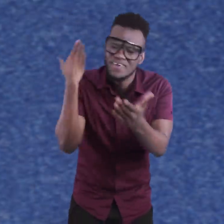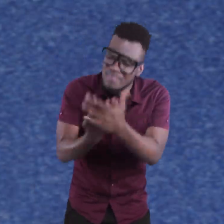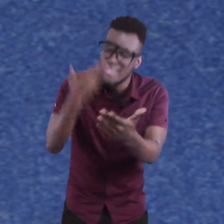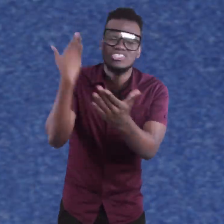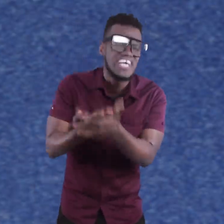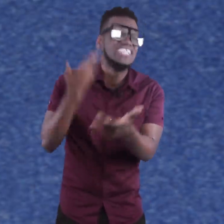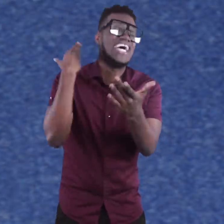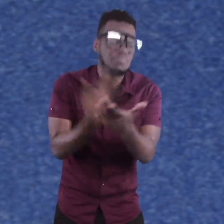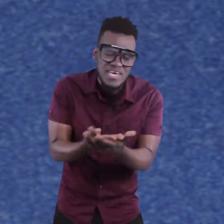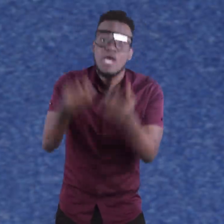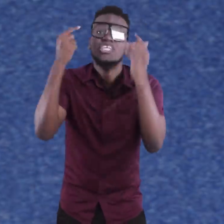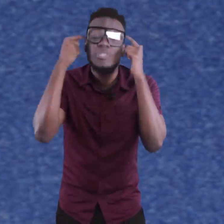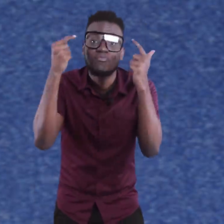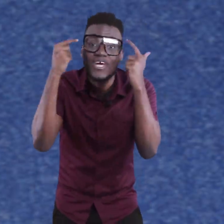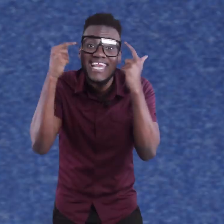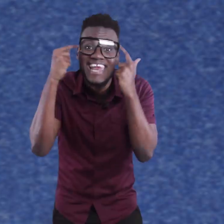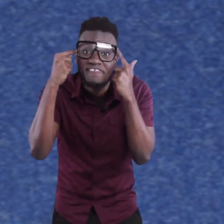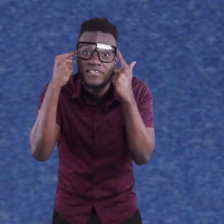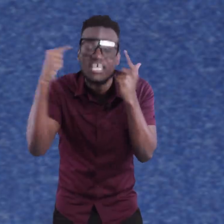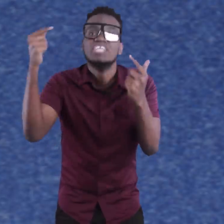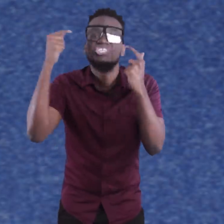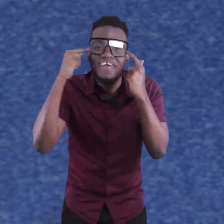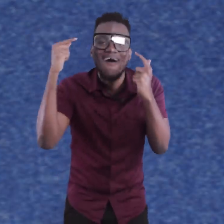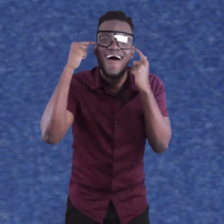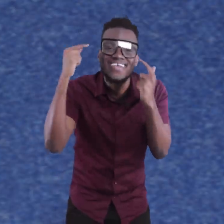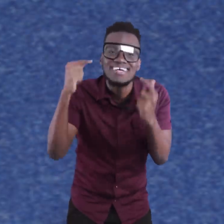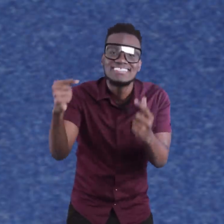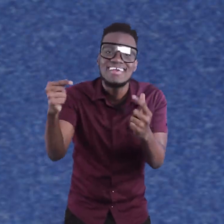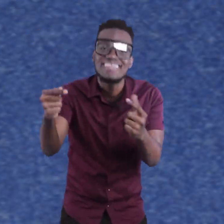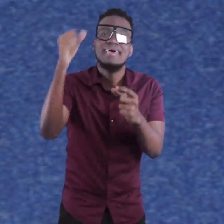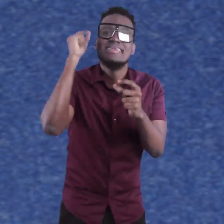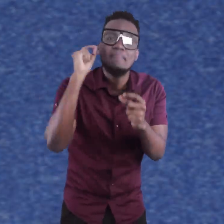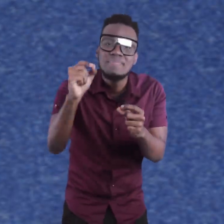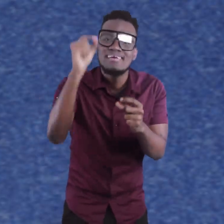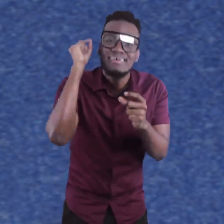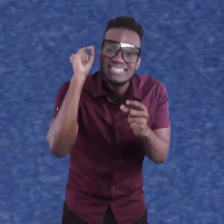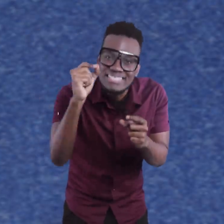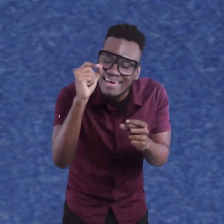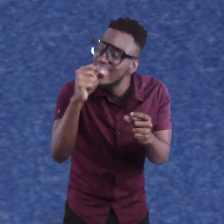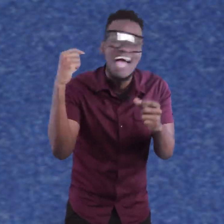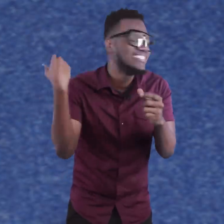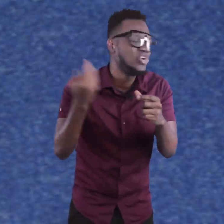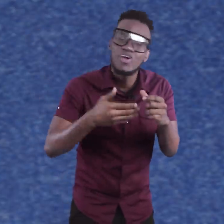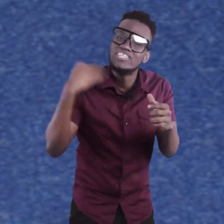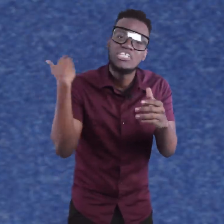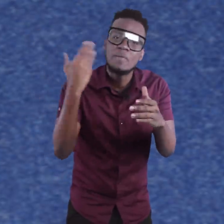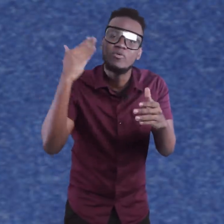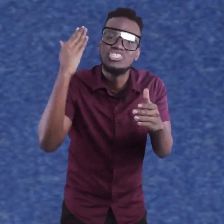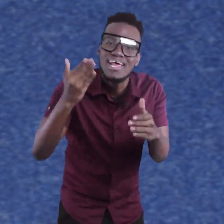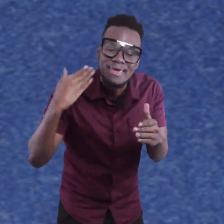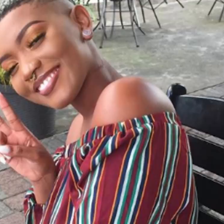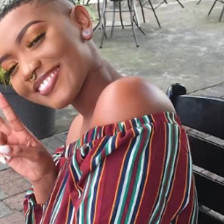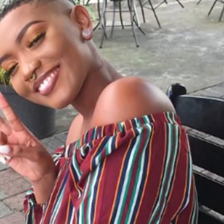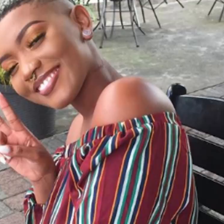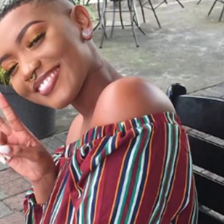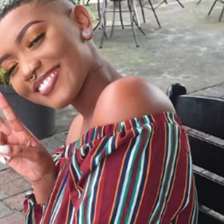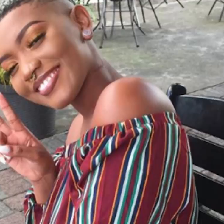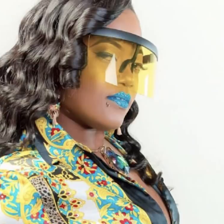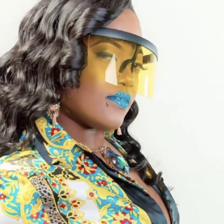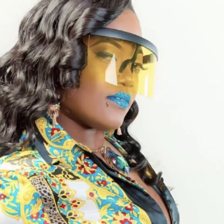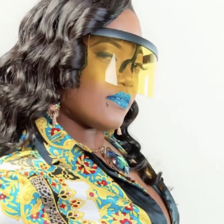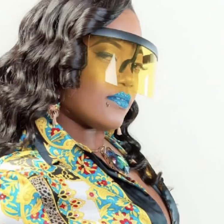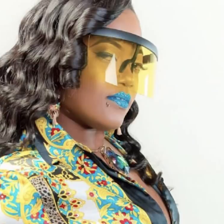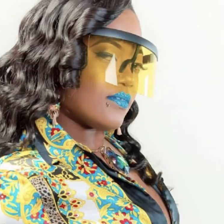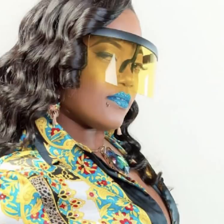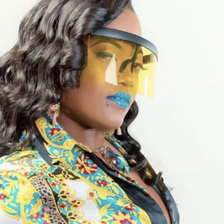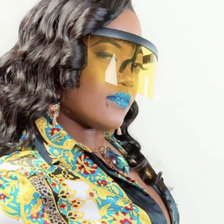Toast of coffee, man, Jesus, babe. She pre the levels, she her understand it, the male psyche, and she look like she team up with Jada Kingdom, and